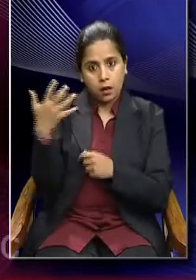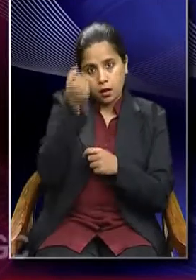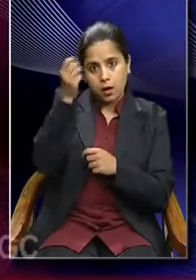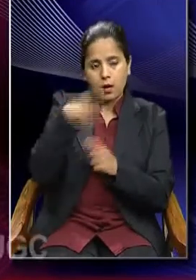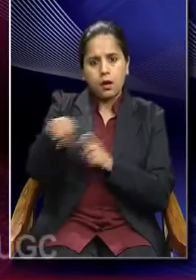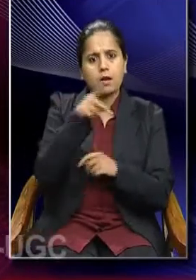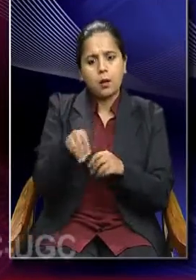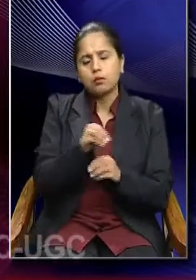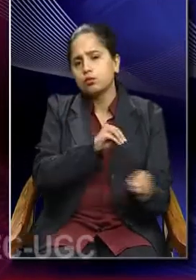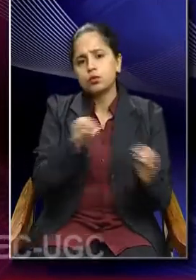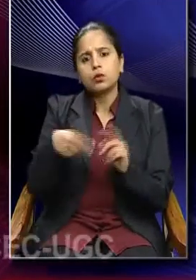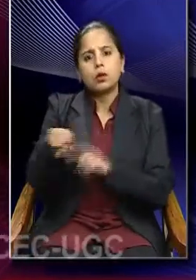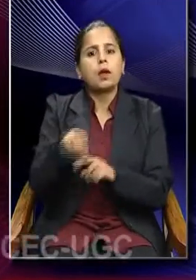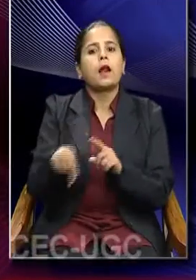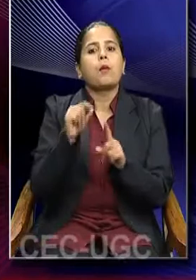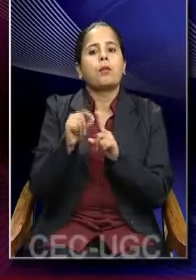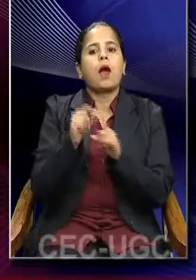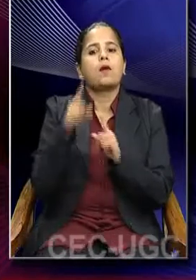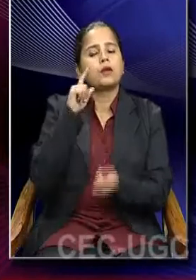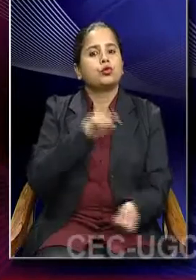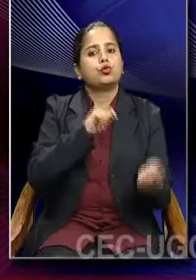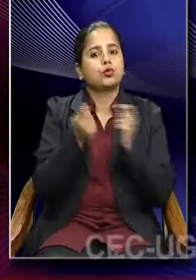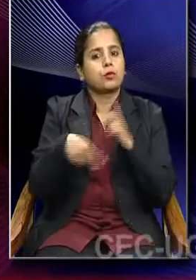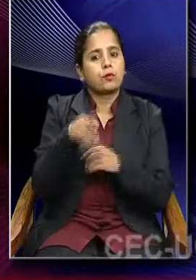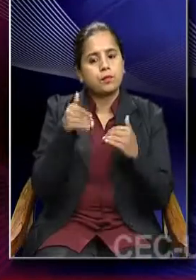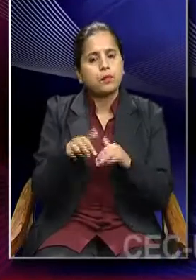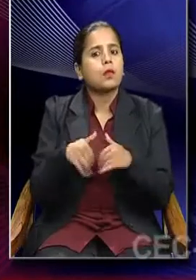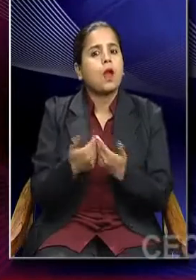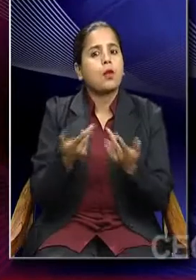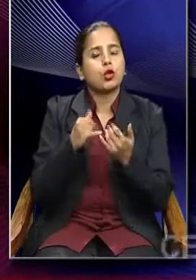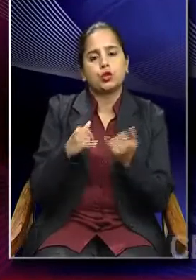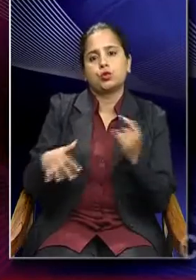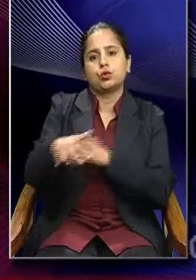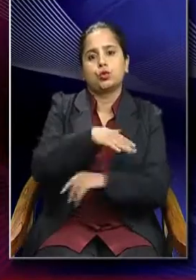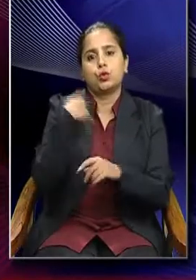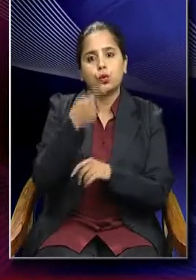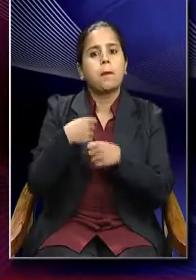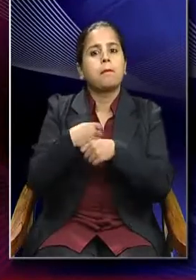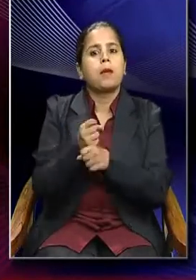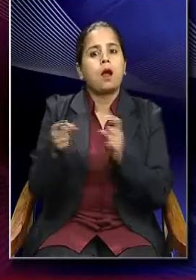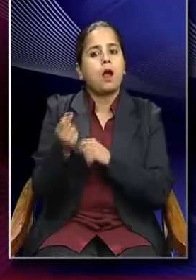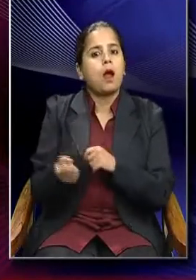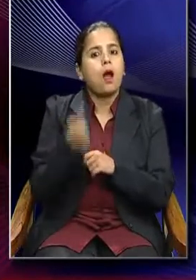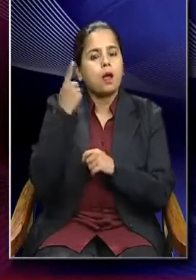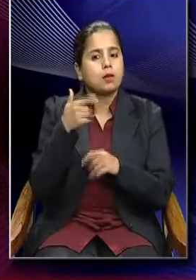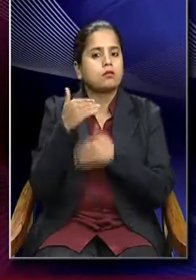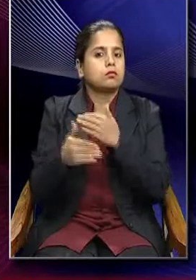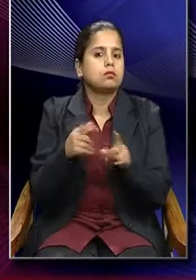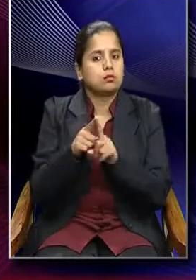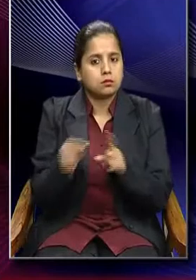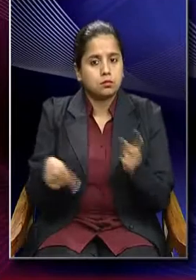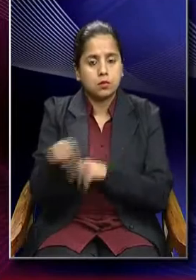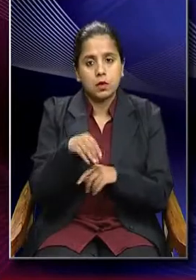moved towards private property. So, that is how sociologists will make sense of it. In the